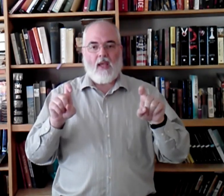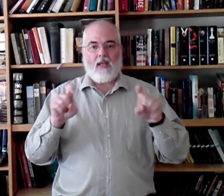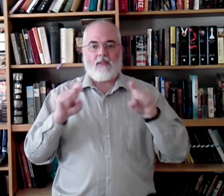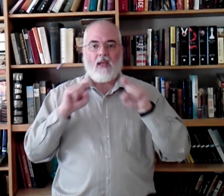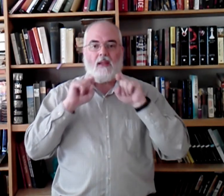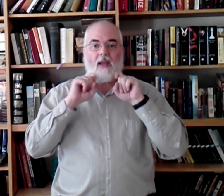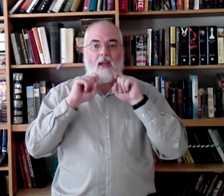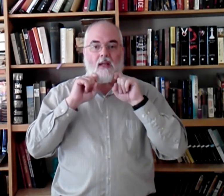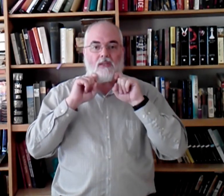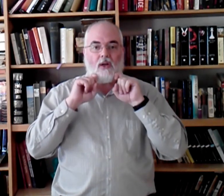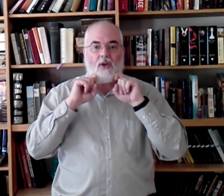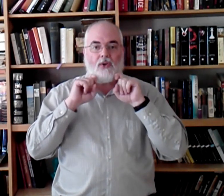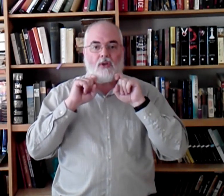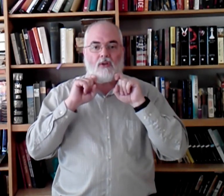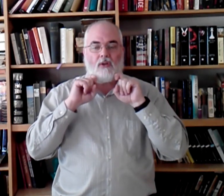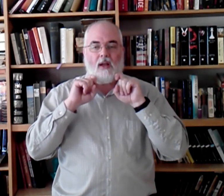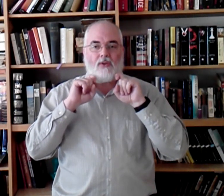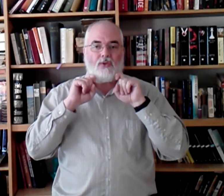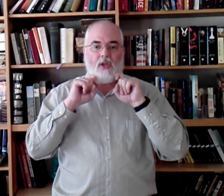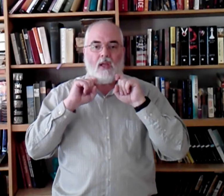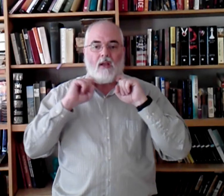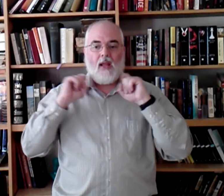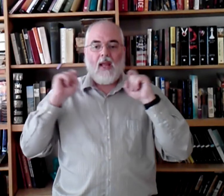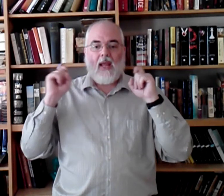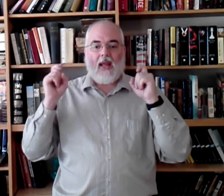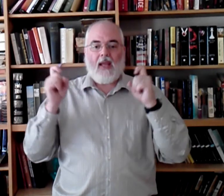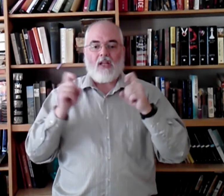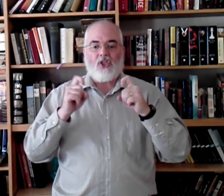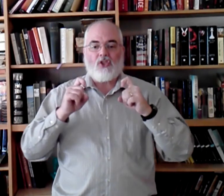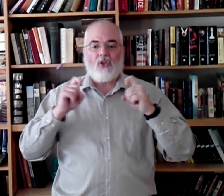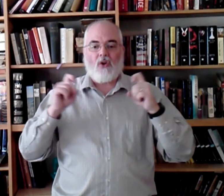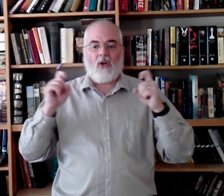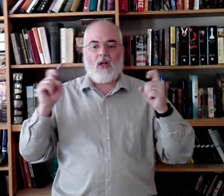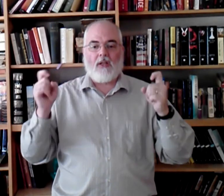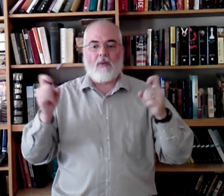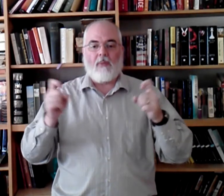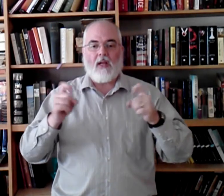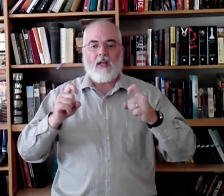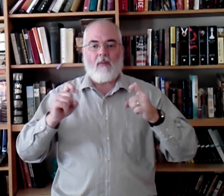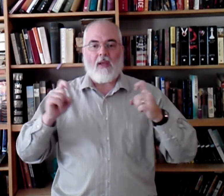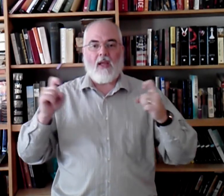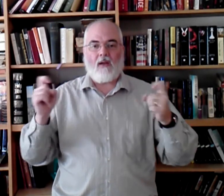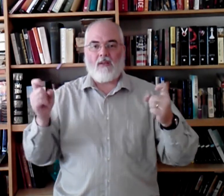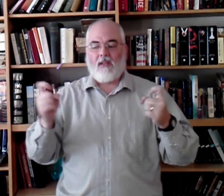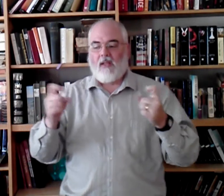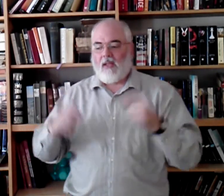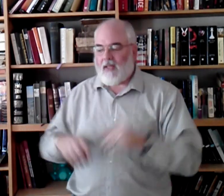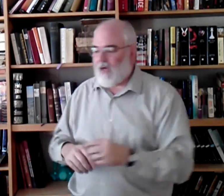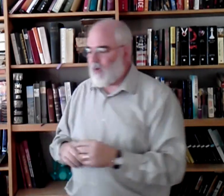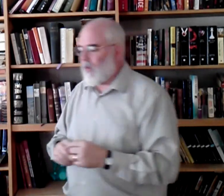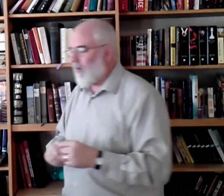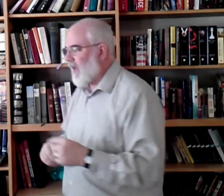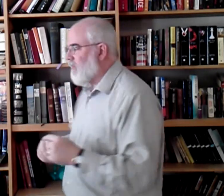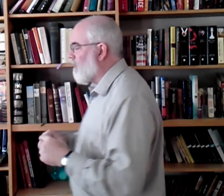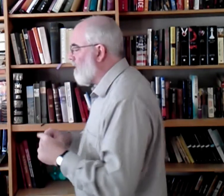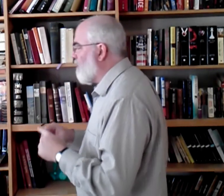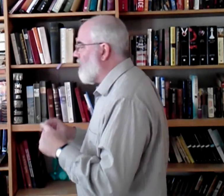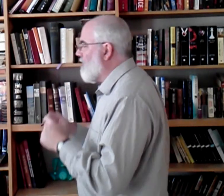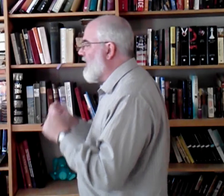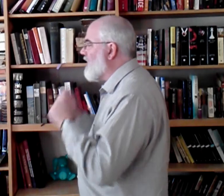-hands, and they kind of start at your chin, and kind of circle a little bit, coming out. Now, I don't know whether it'll make it easier